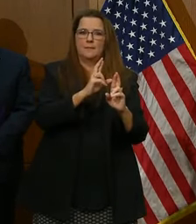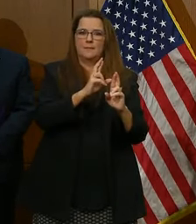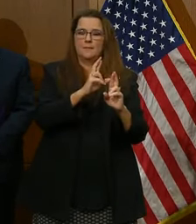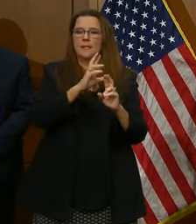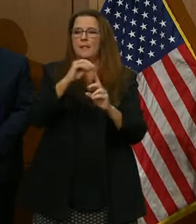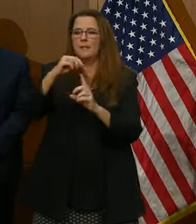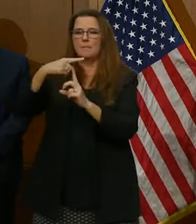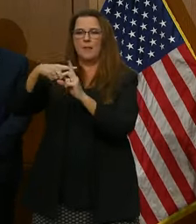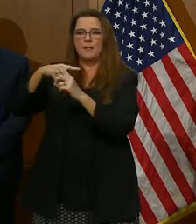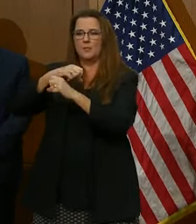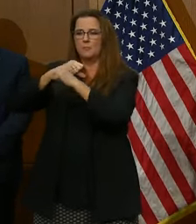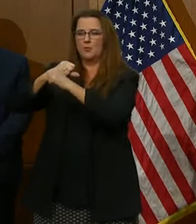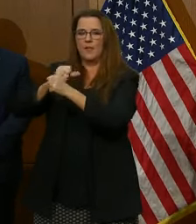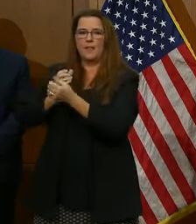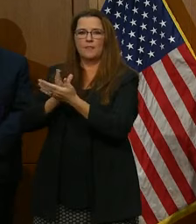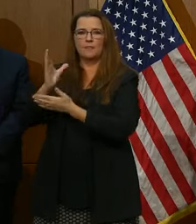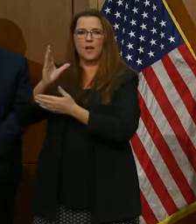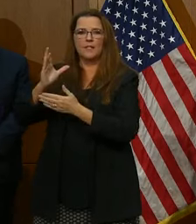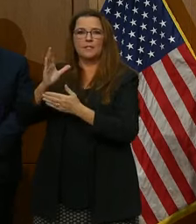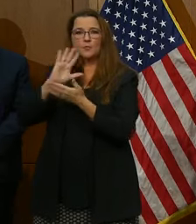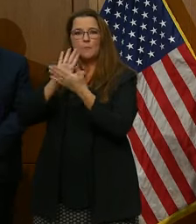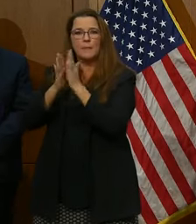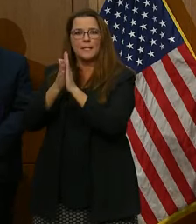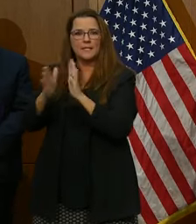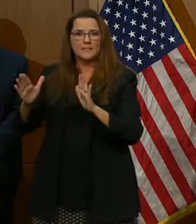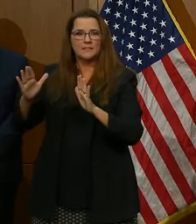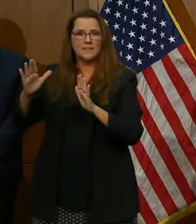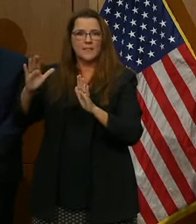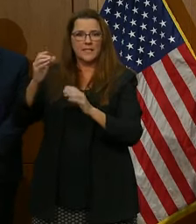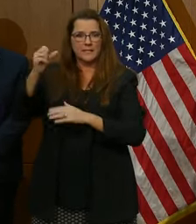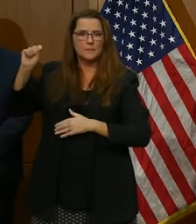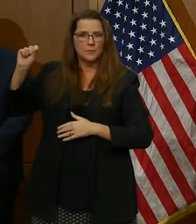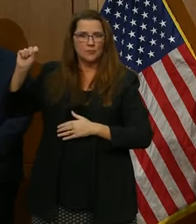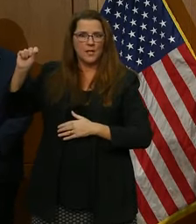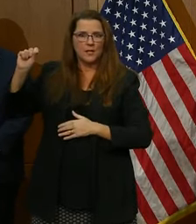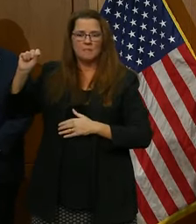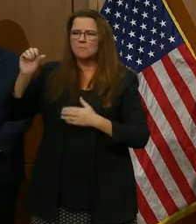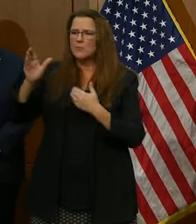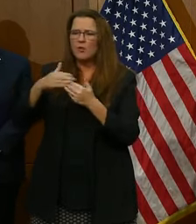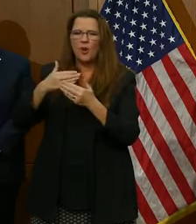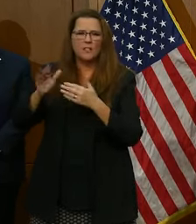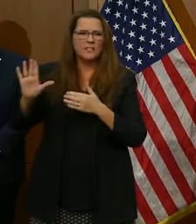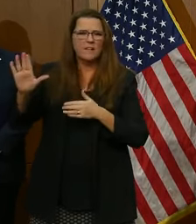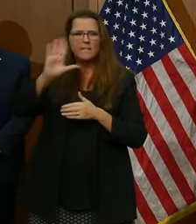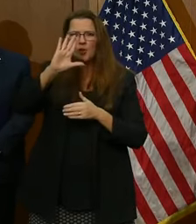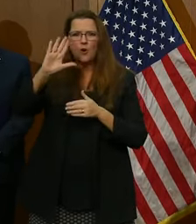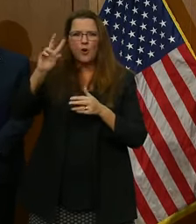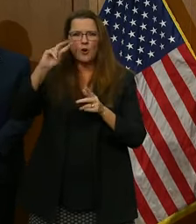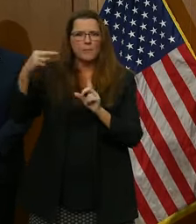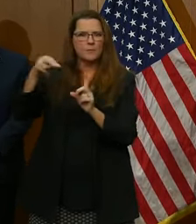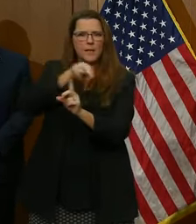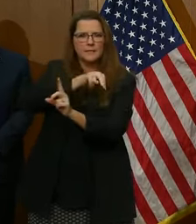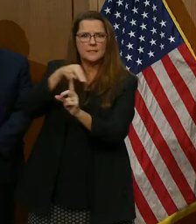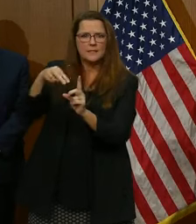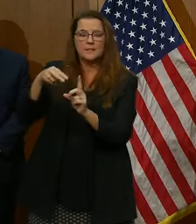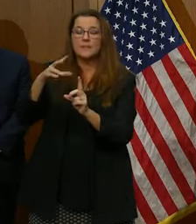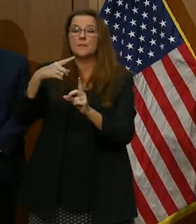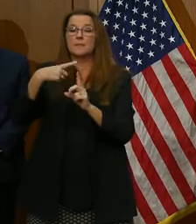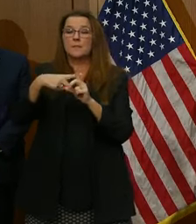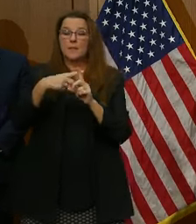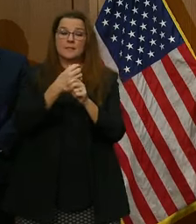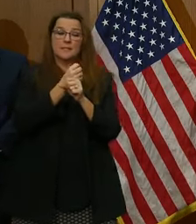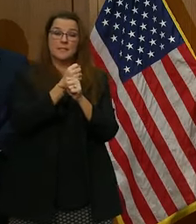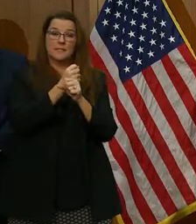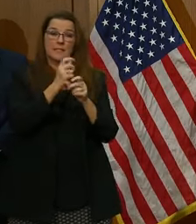protect the right to peacefully demonstrate, regardless of your viewpoint, and to safeguard the public health